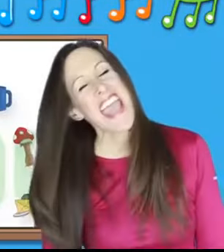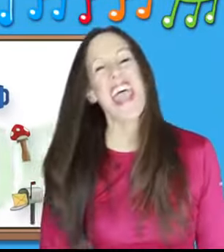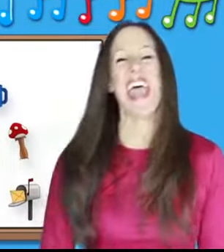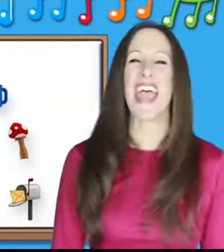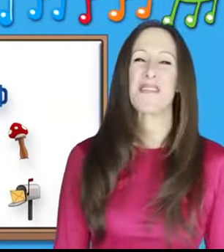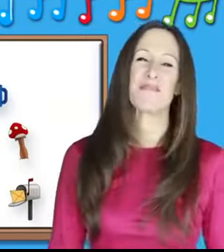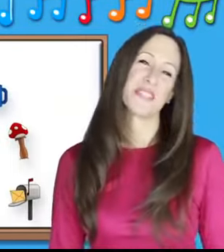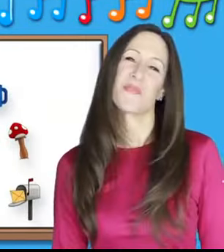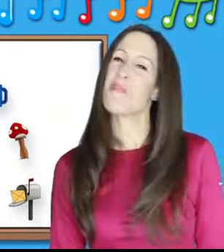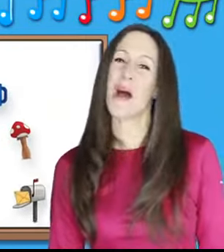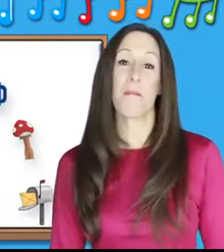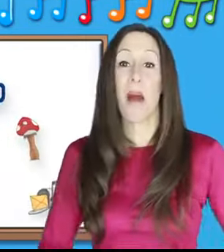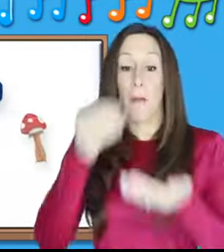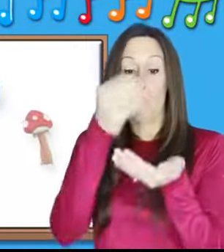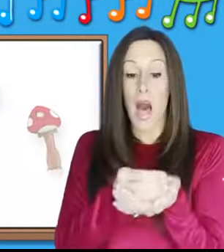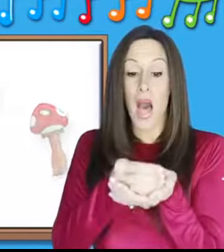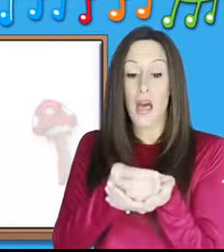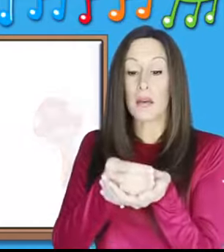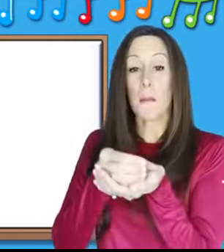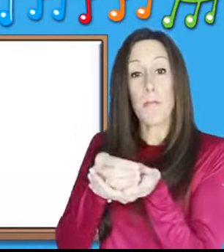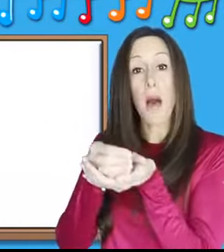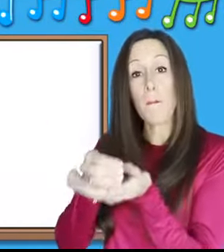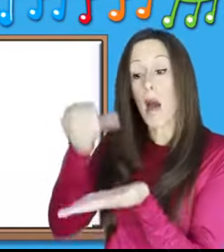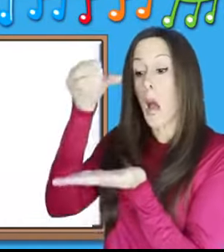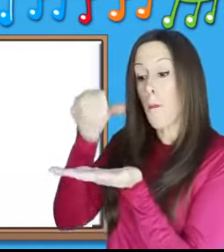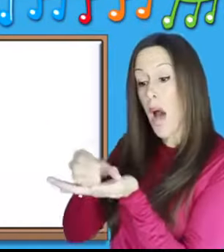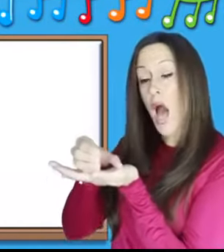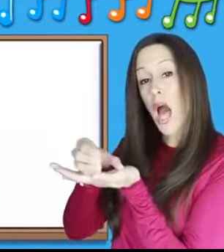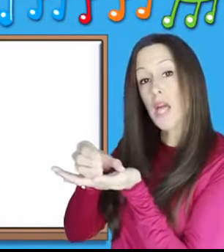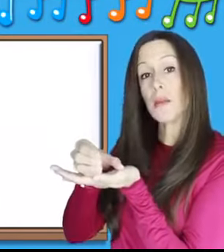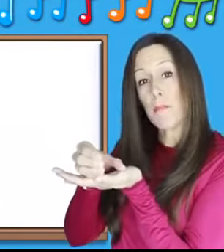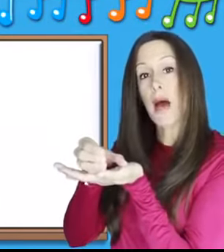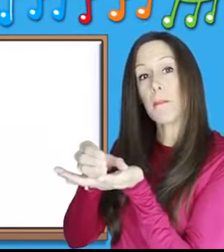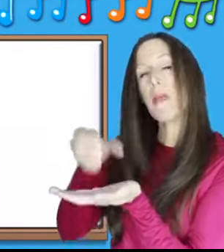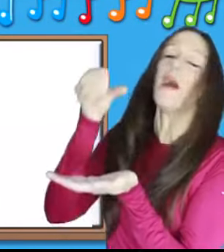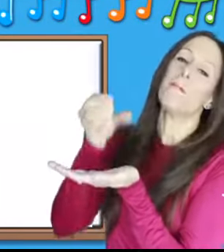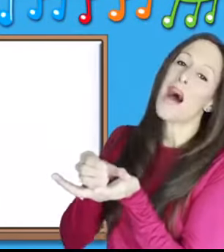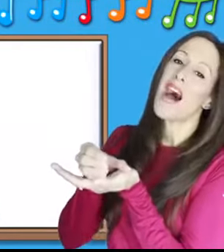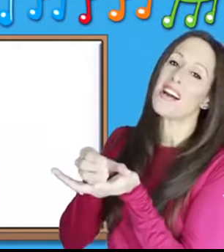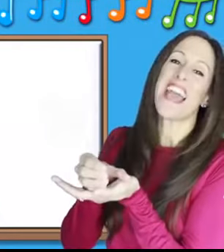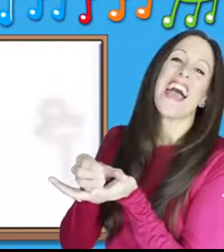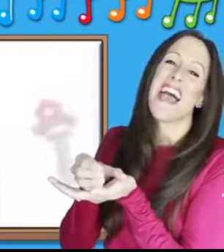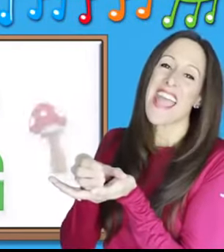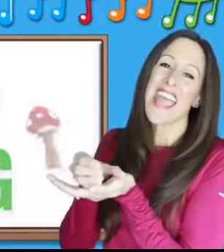is for m-m-mug M-m-mug, m-m-mug M